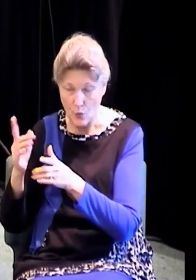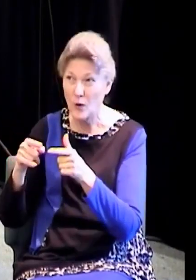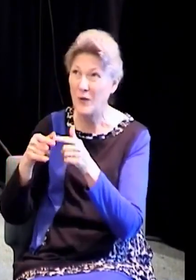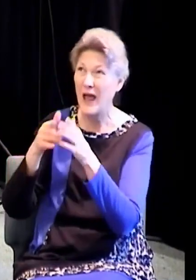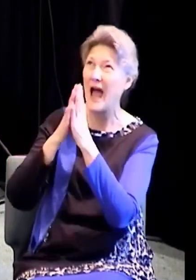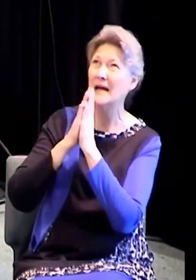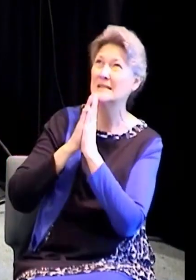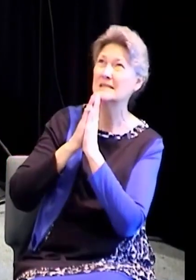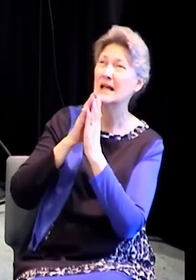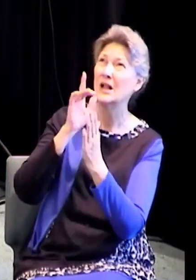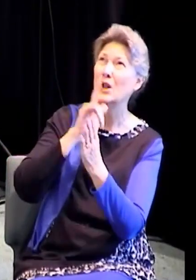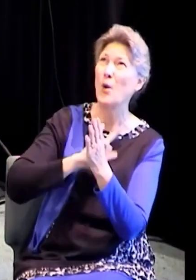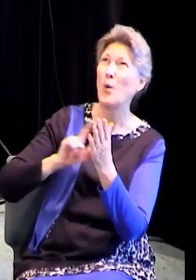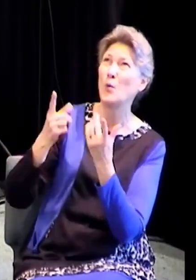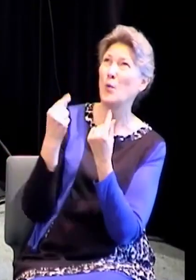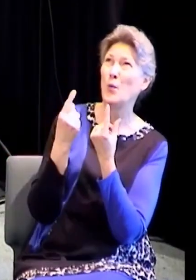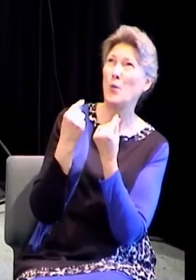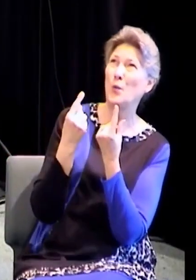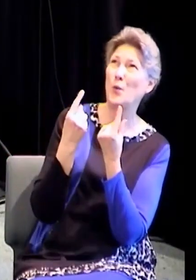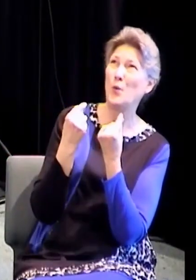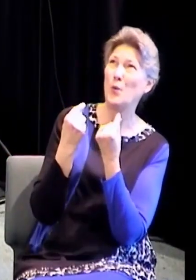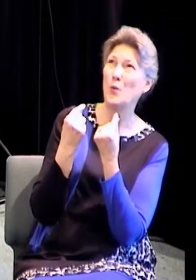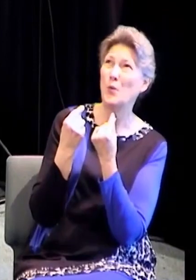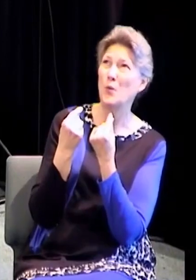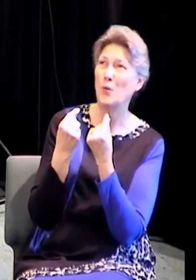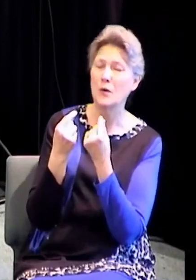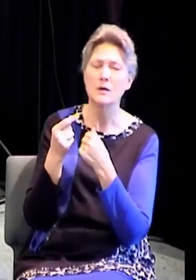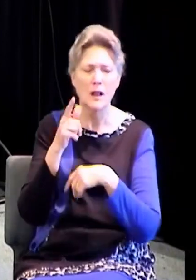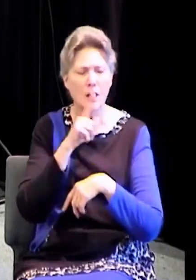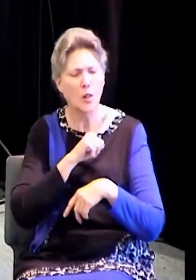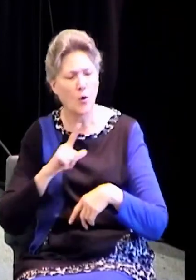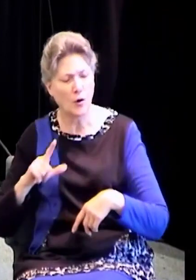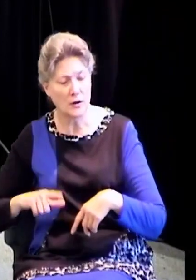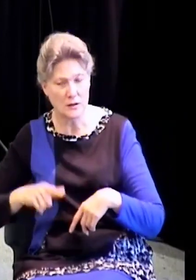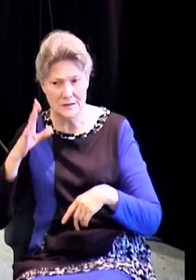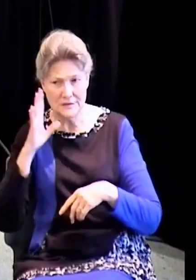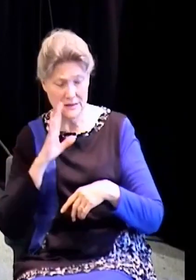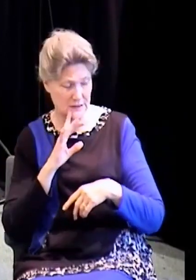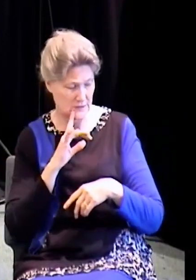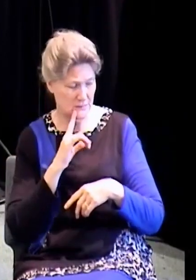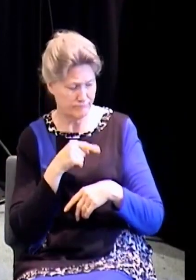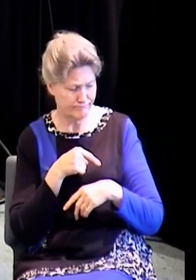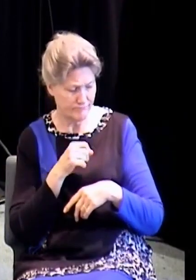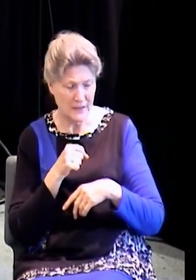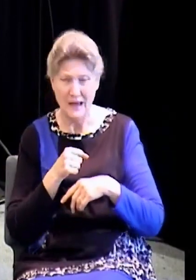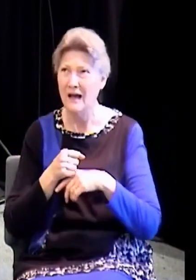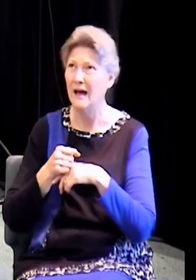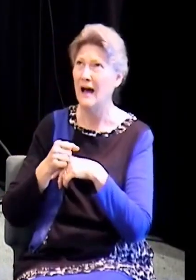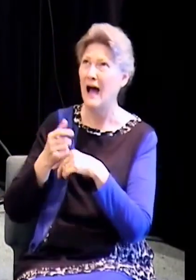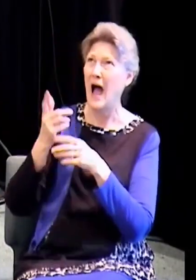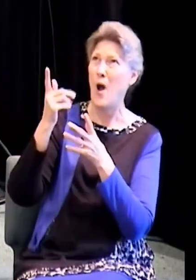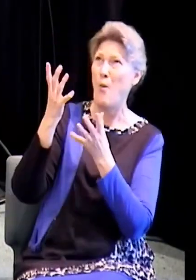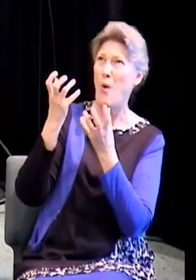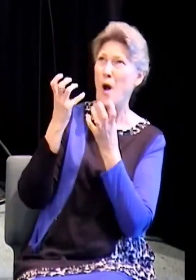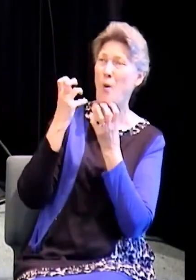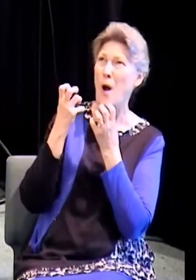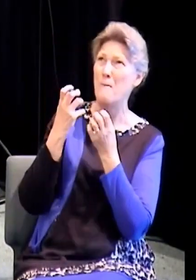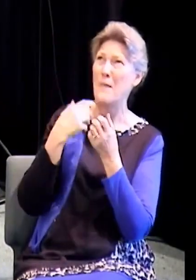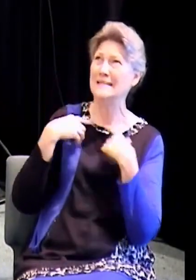is there something that you want me to do? Yes. I want you to take my sins away and get in the baptistry. He commanded,